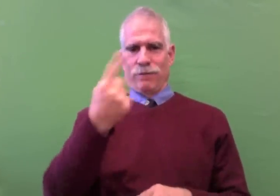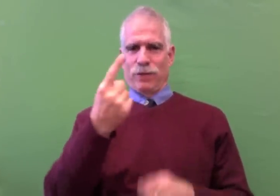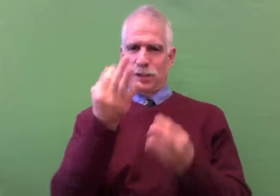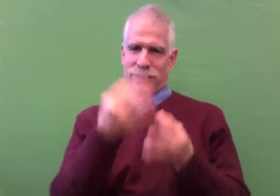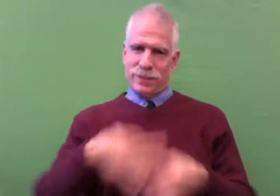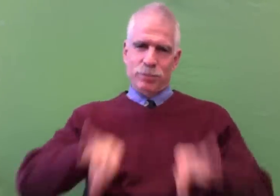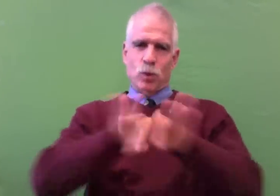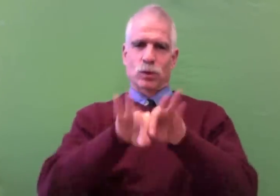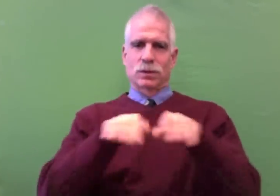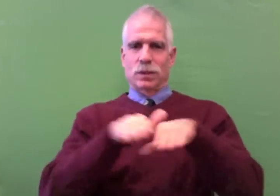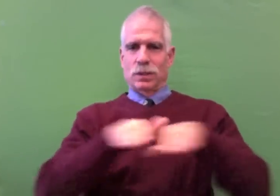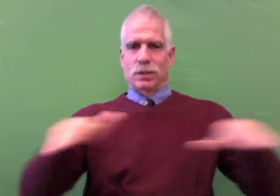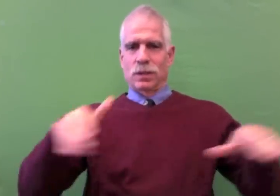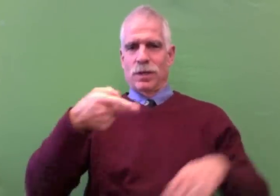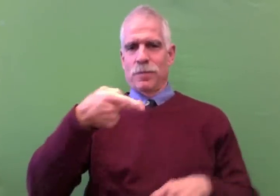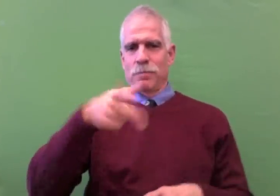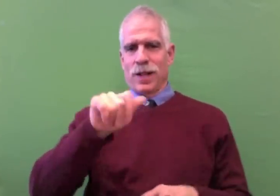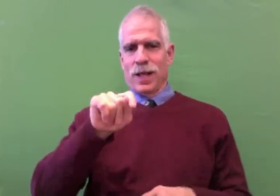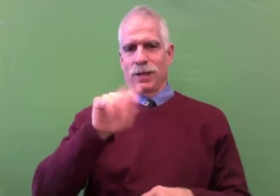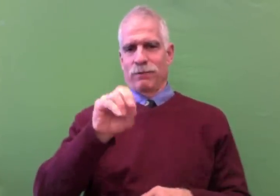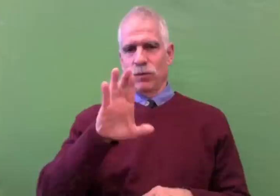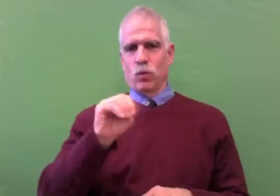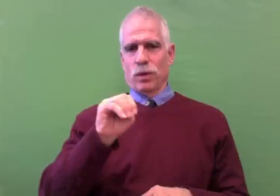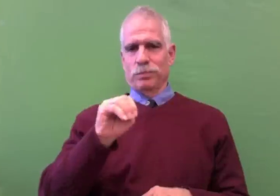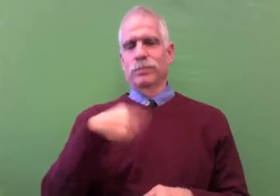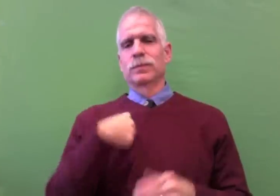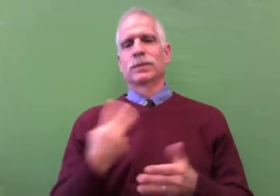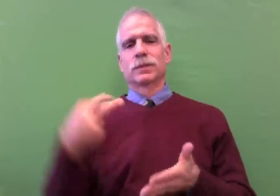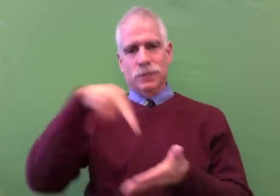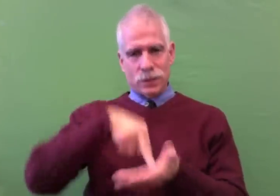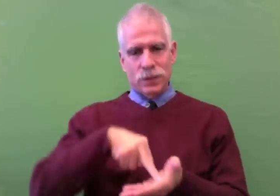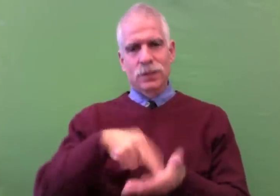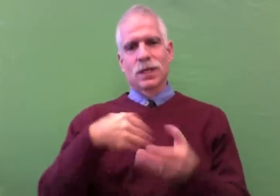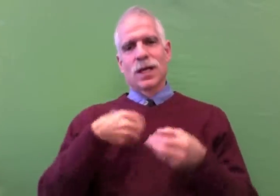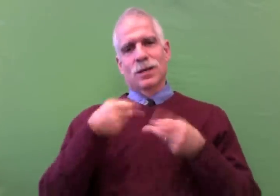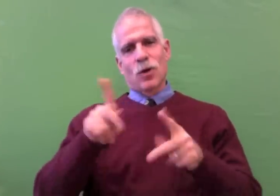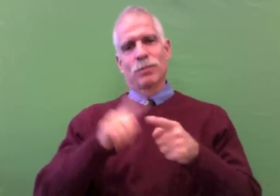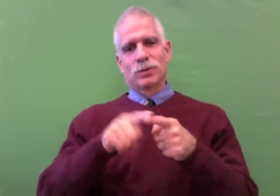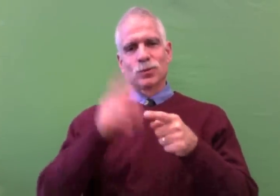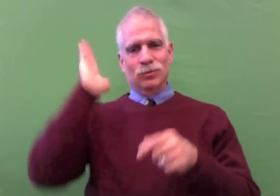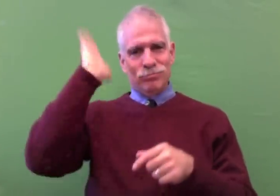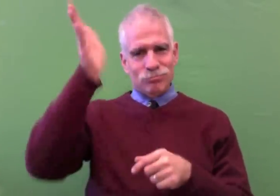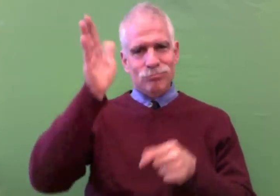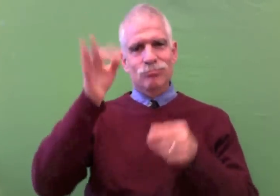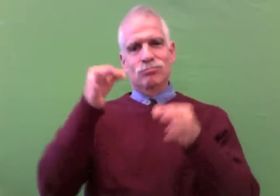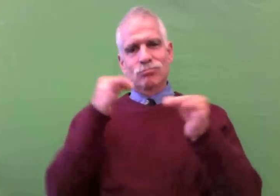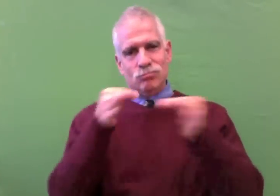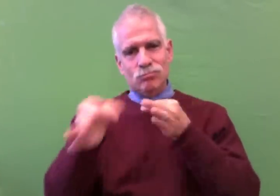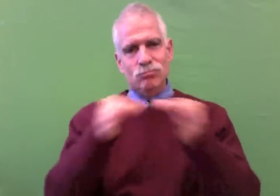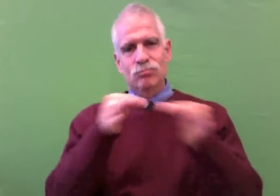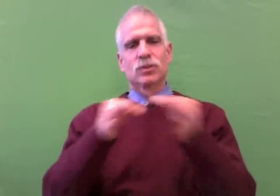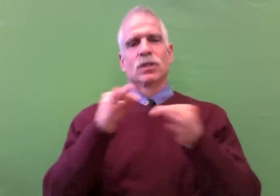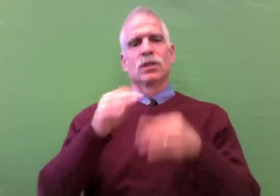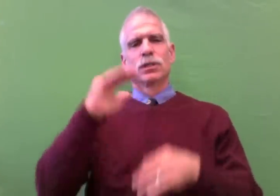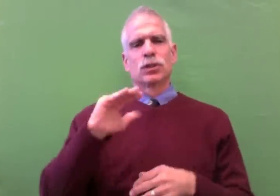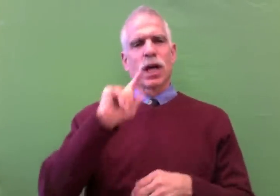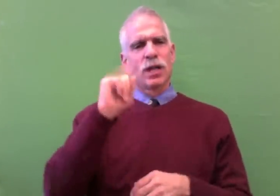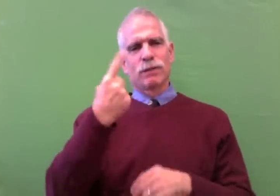for providing child first campaign with a small platform so that we could explain our key